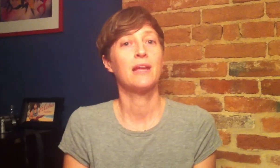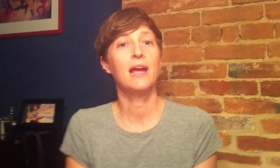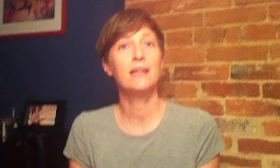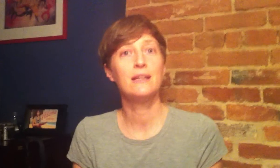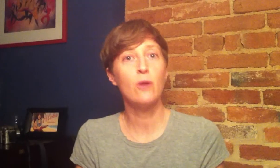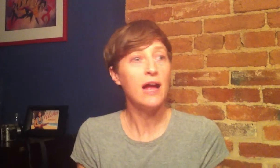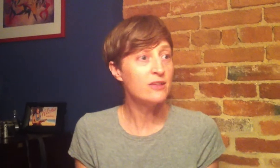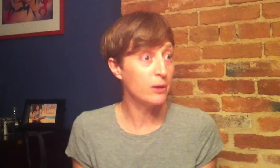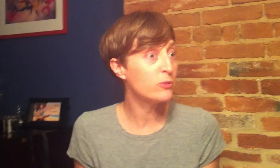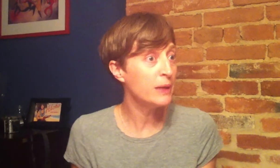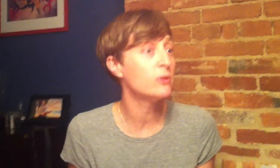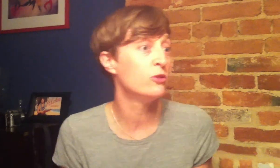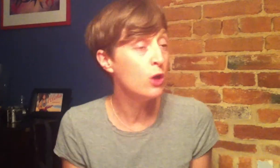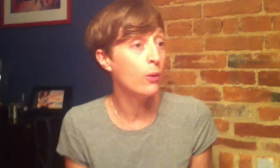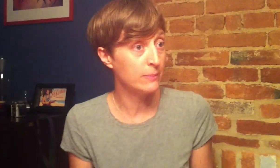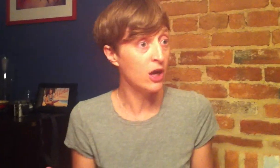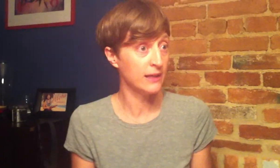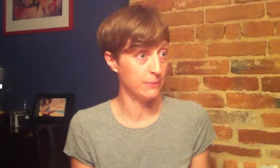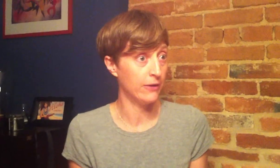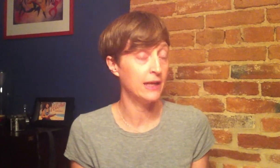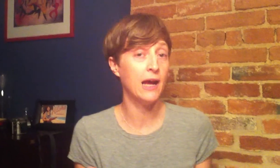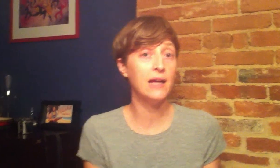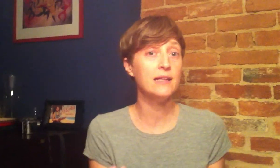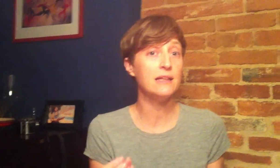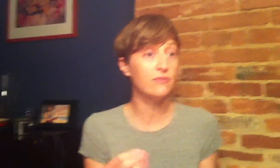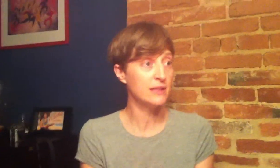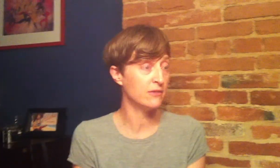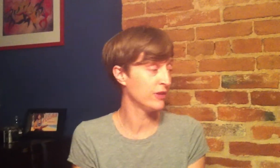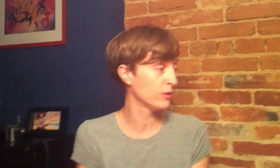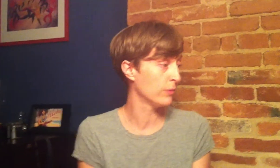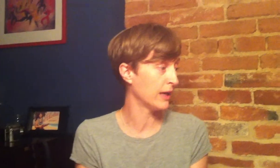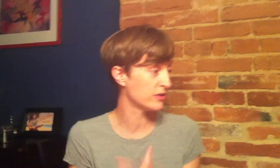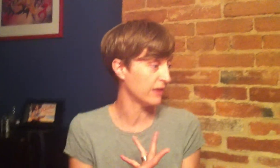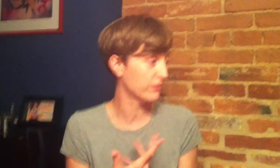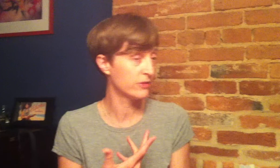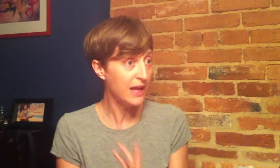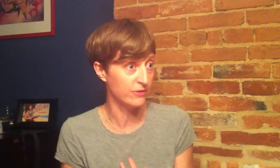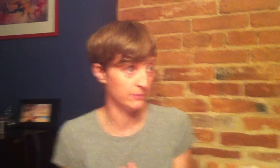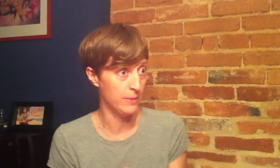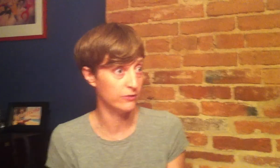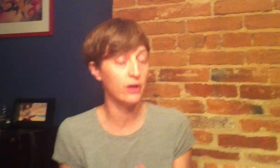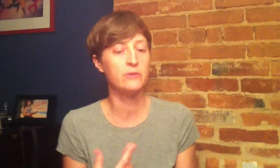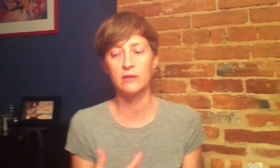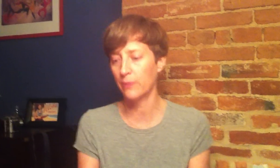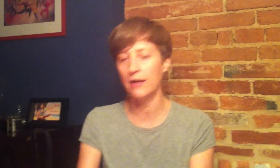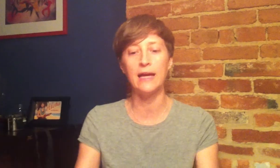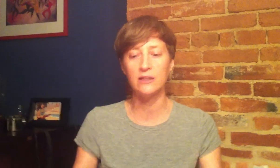And so I asked a bunch of people, do you know what I'm talking about? And I even can feel it when I just have saliva in my mouth. So I'm, like right now I ate